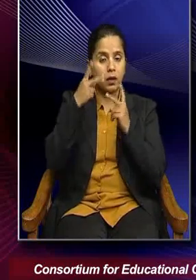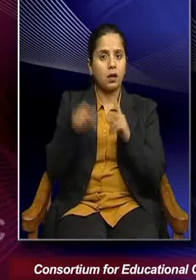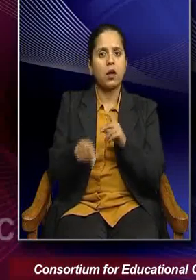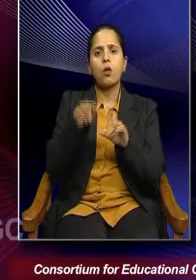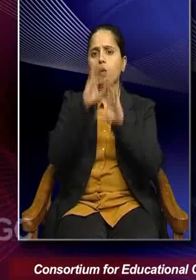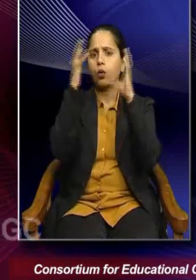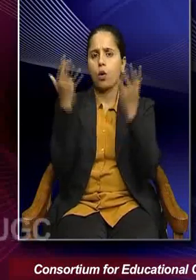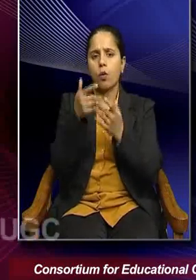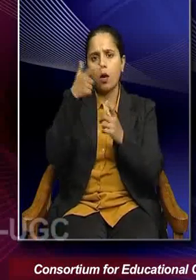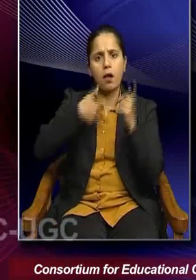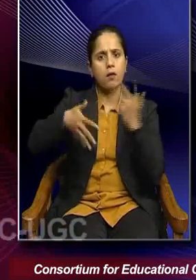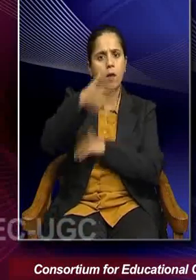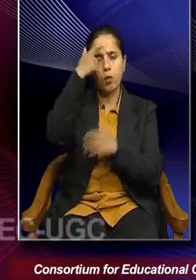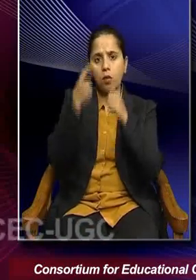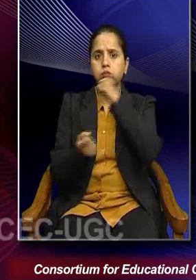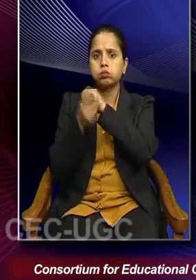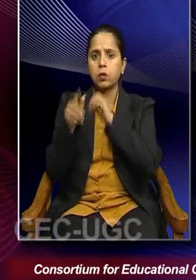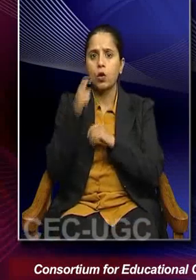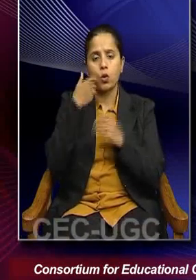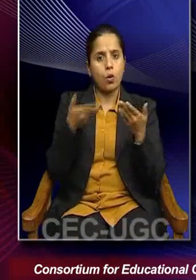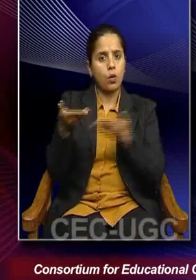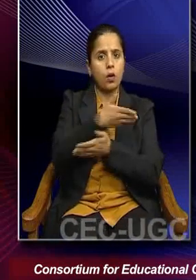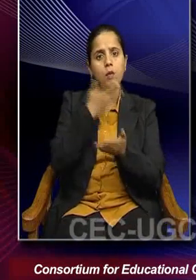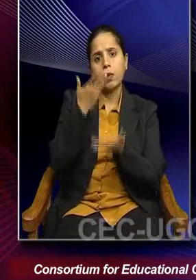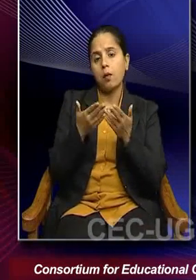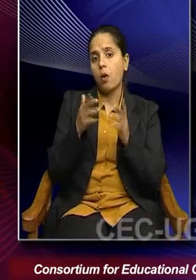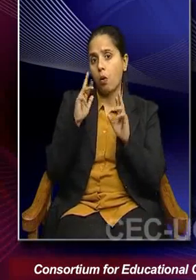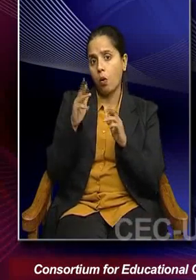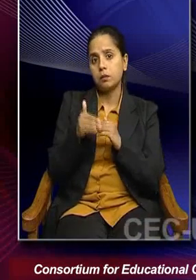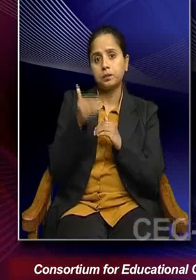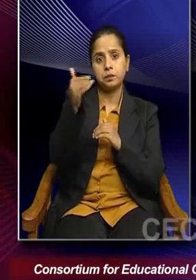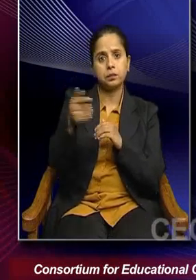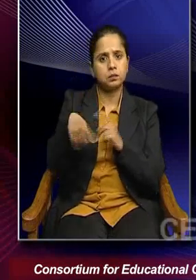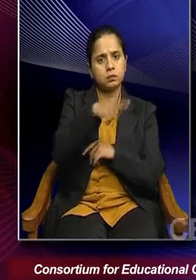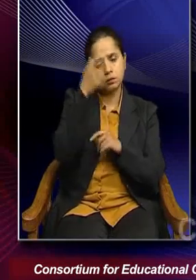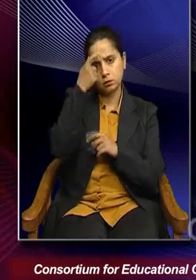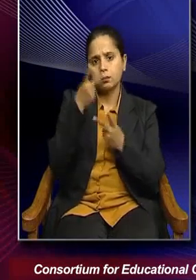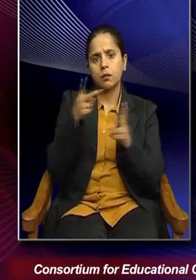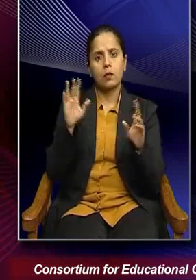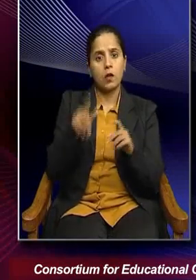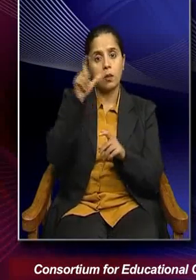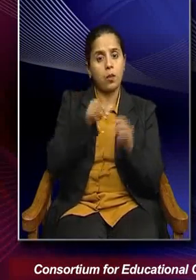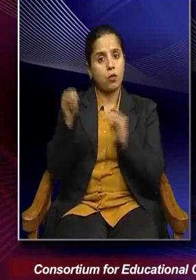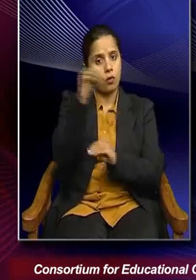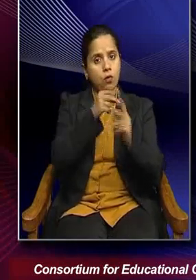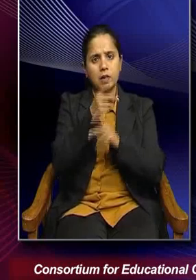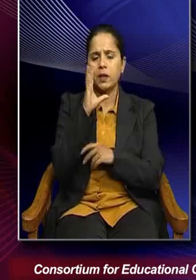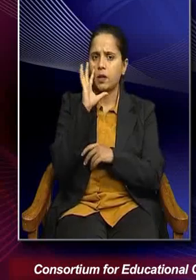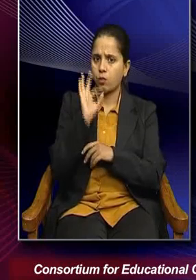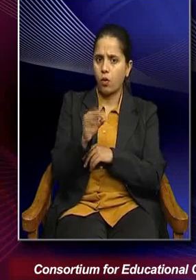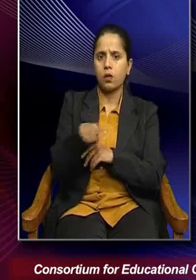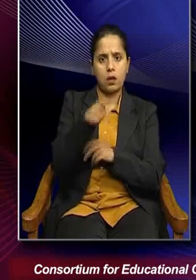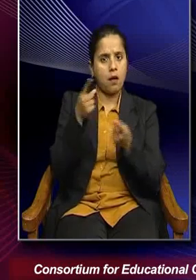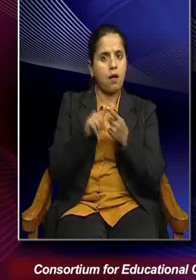environmental crisis, human population are likely to be affected and among them migrants are going to be a very important category.